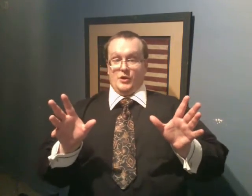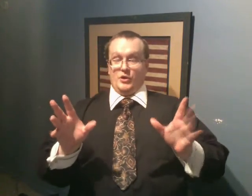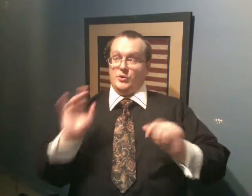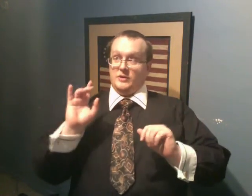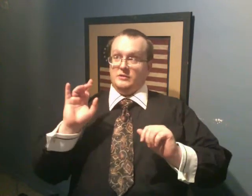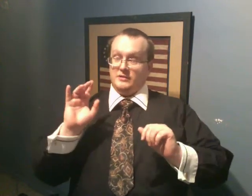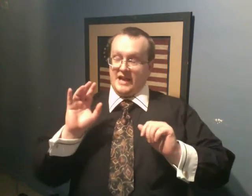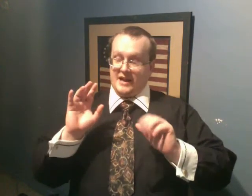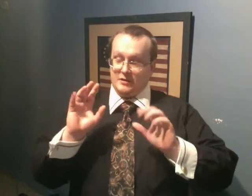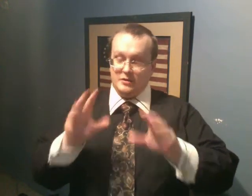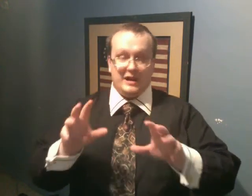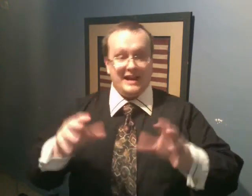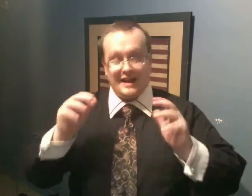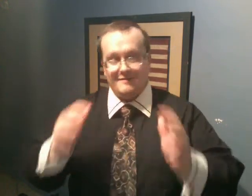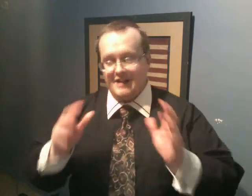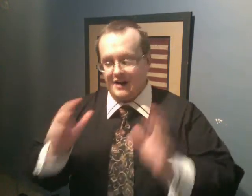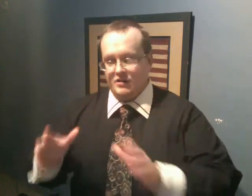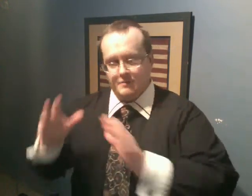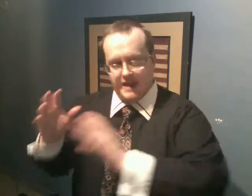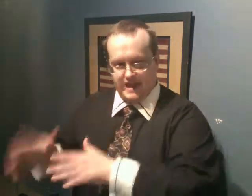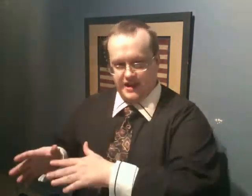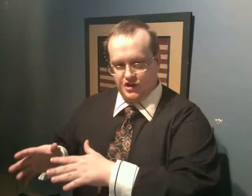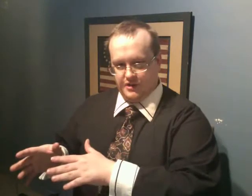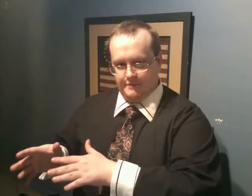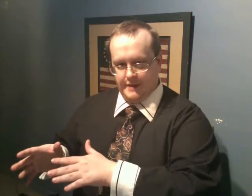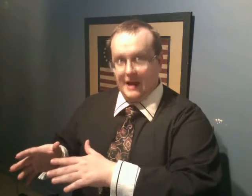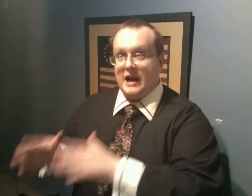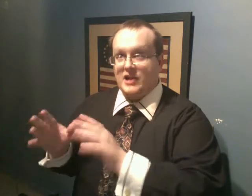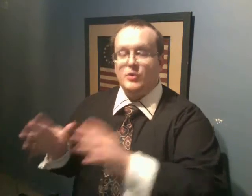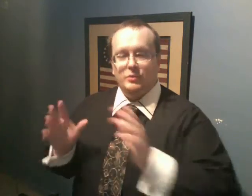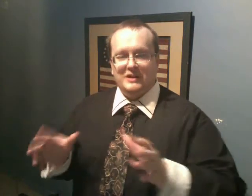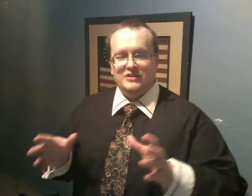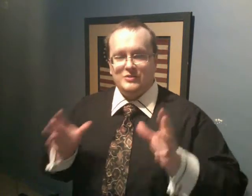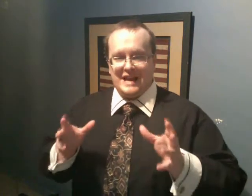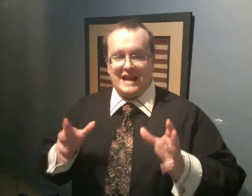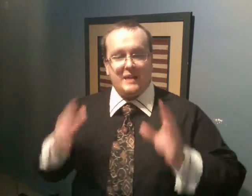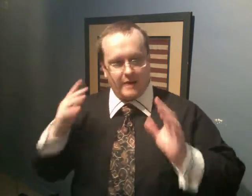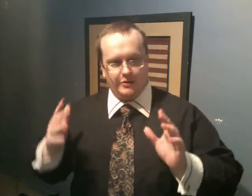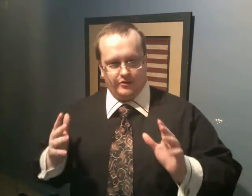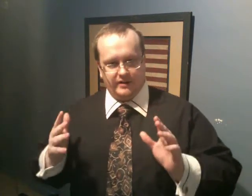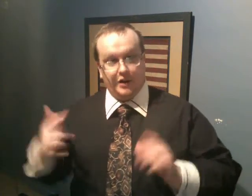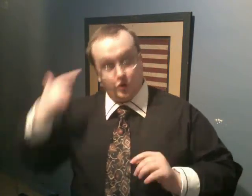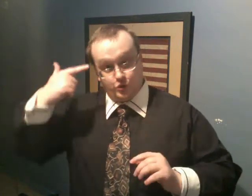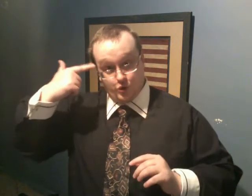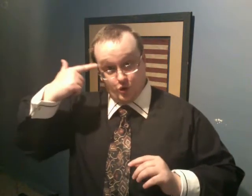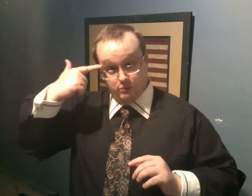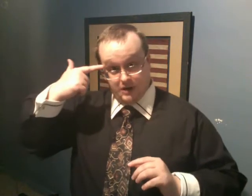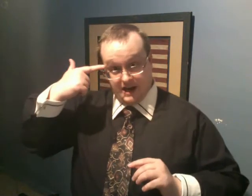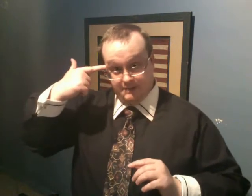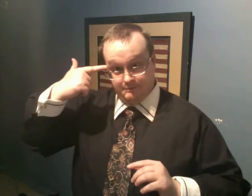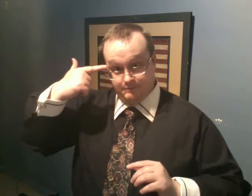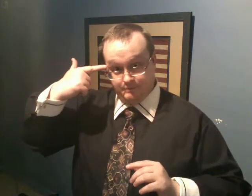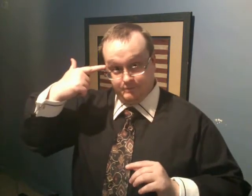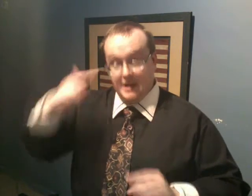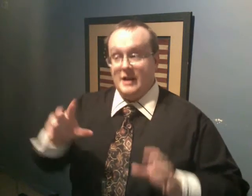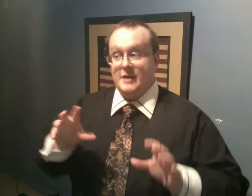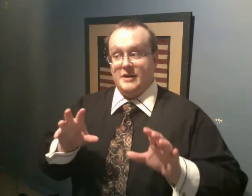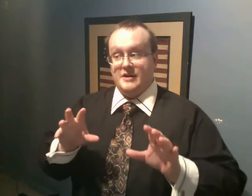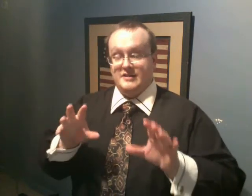You will take a look at every other page, and you will want to take a power drill to your brain, because